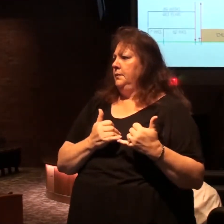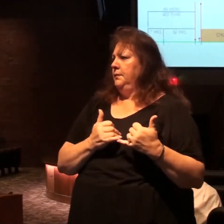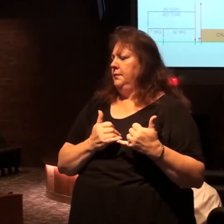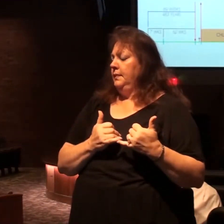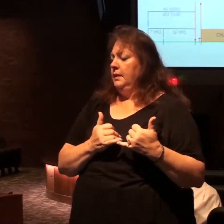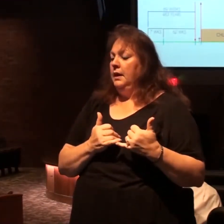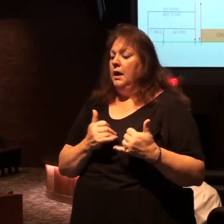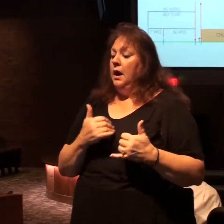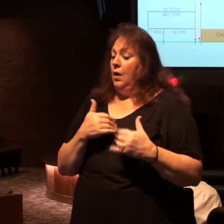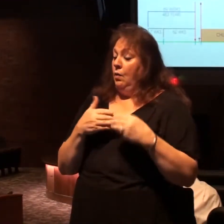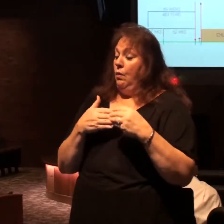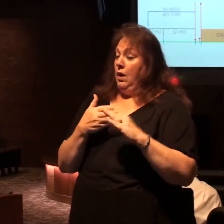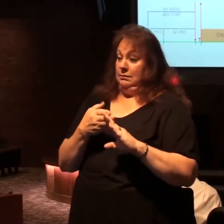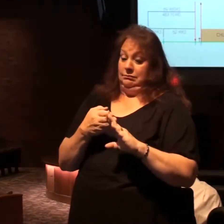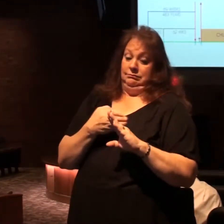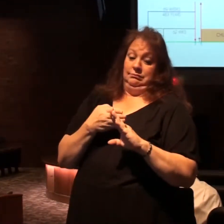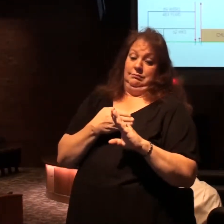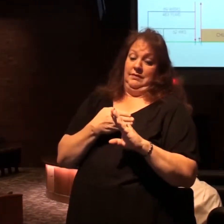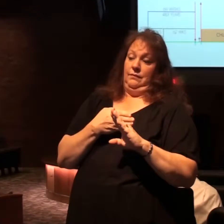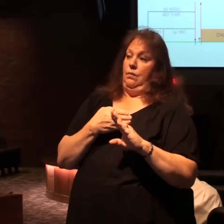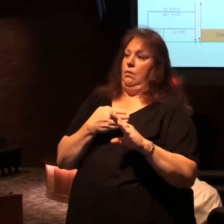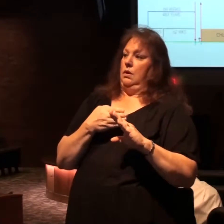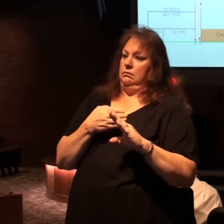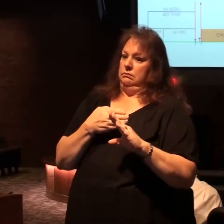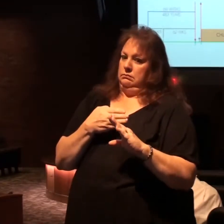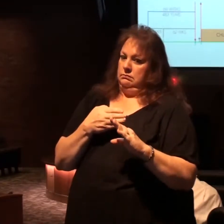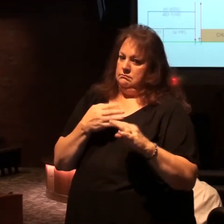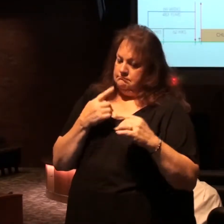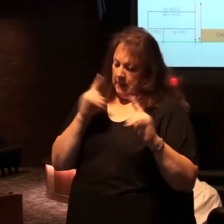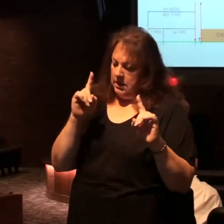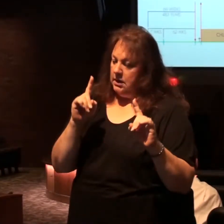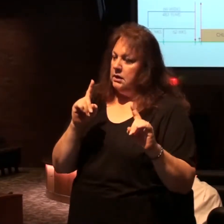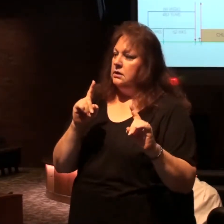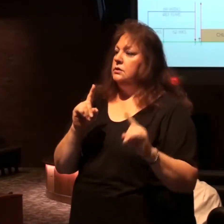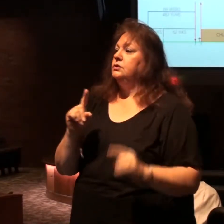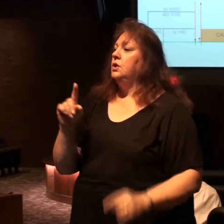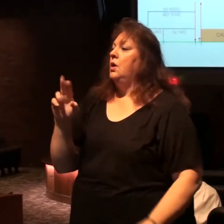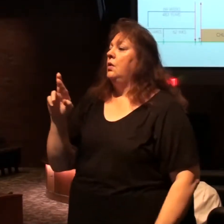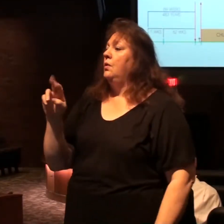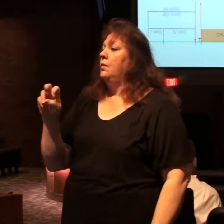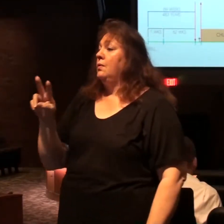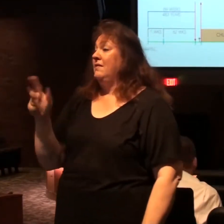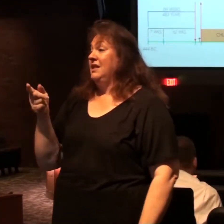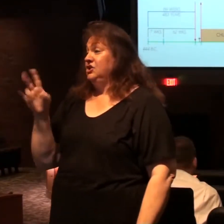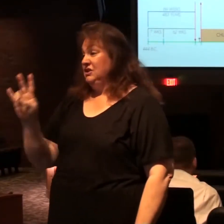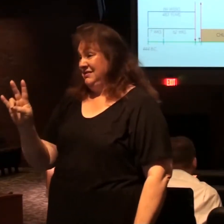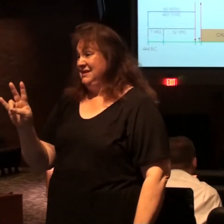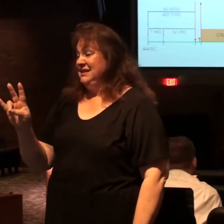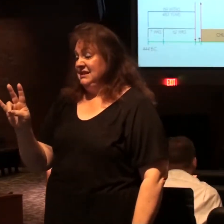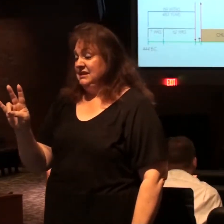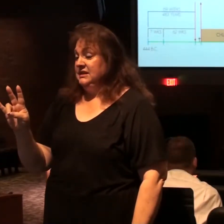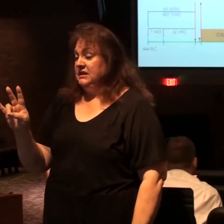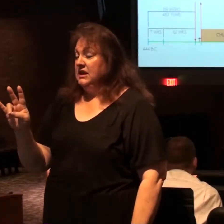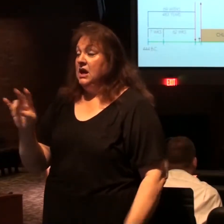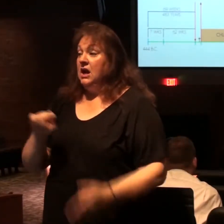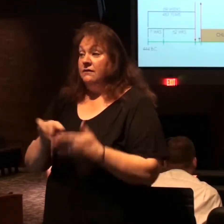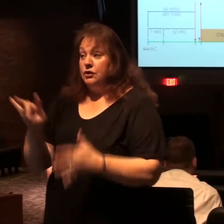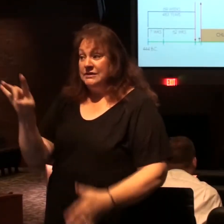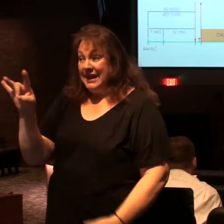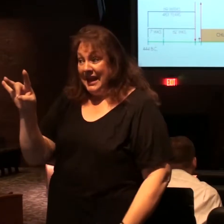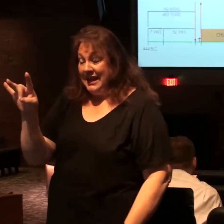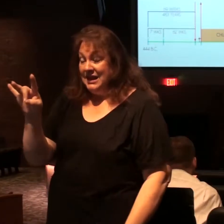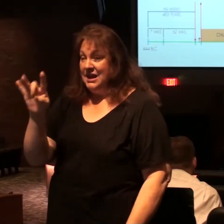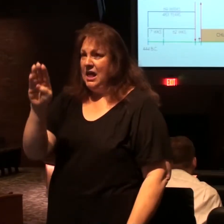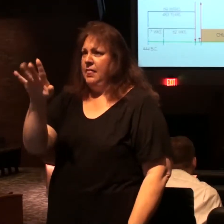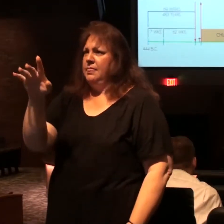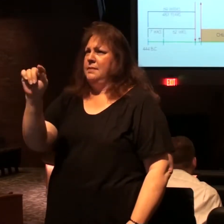and what leads up to that so when you come back to chapter 17 and verse 8 talks about